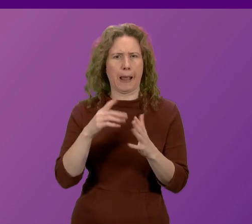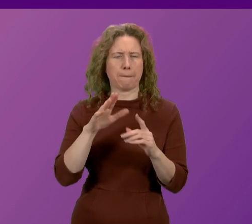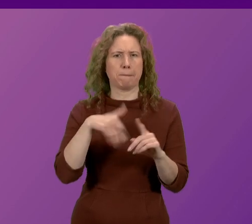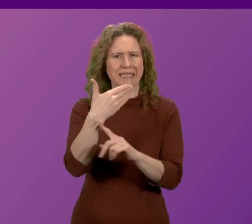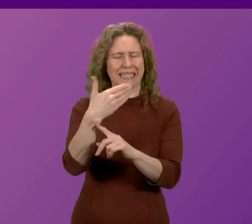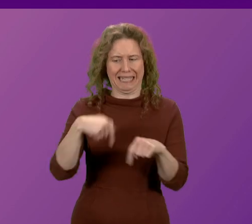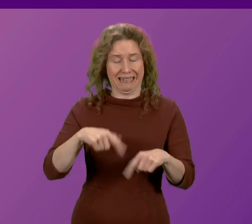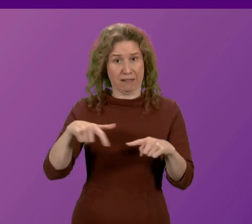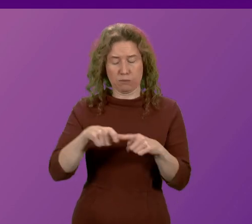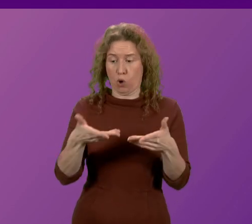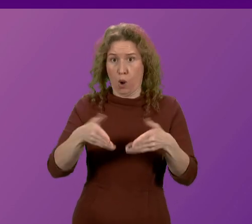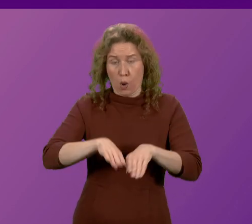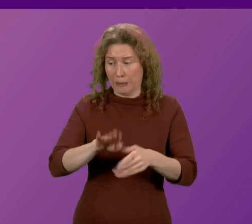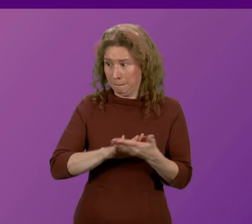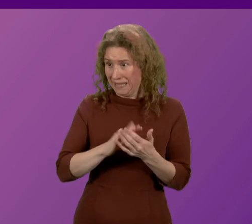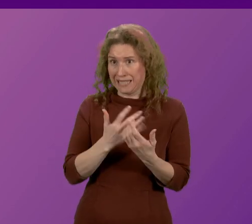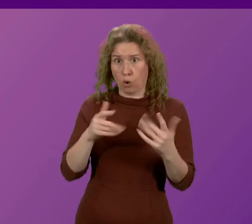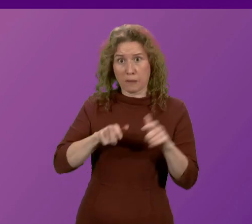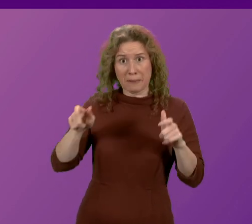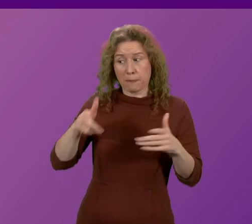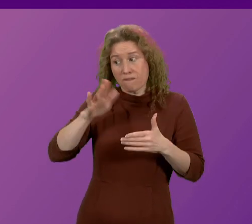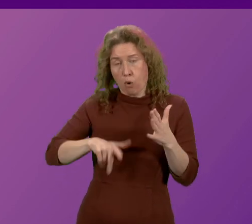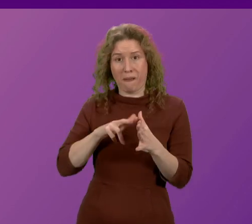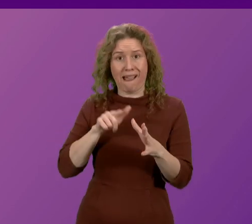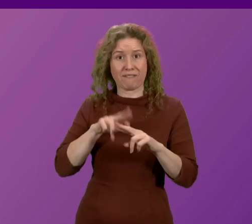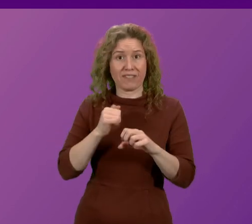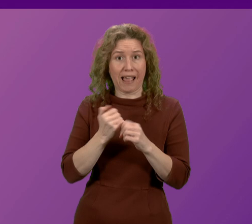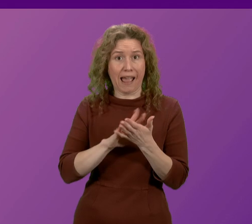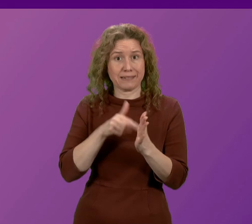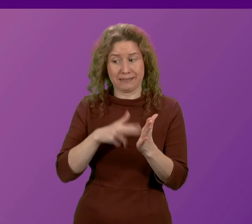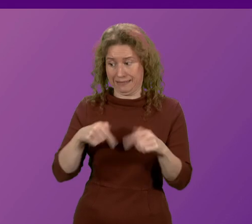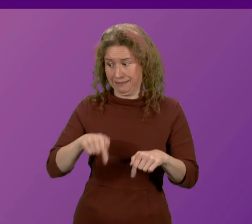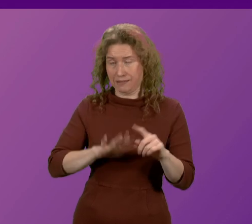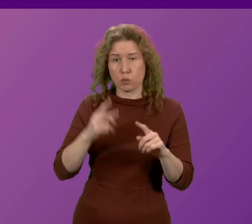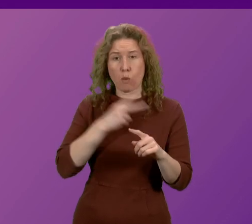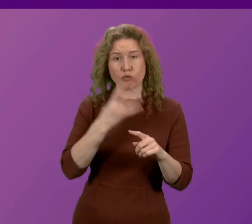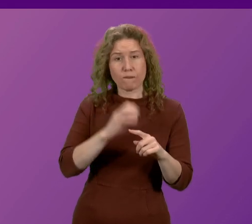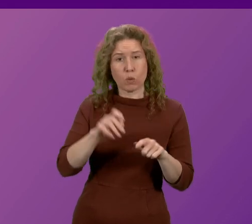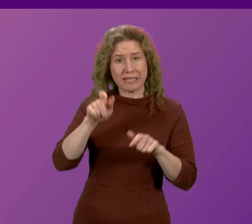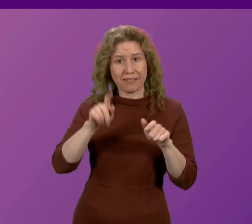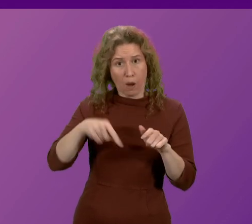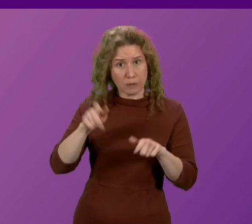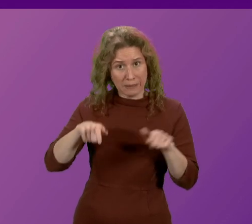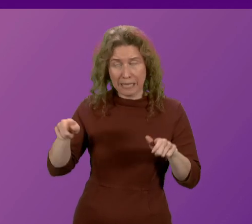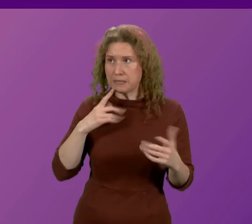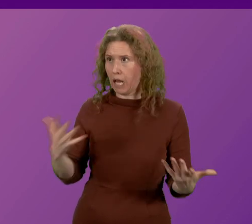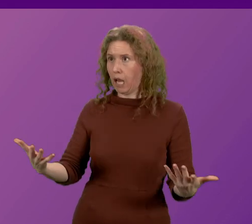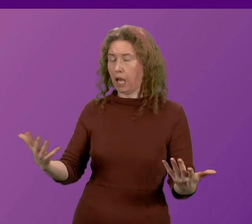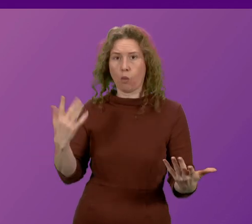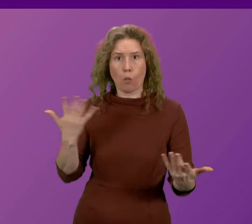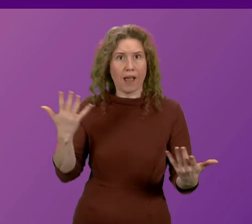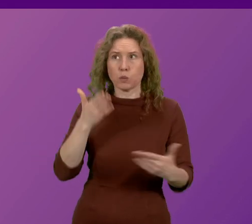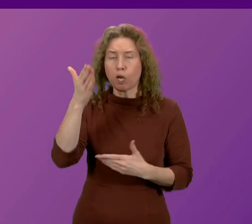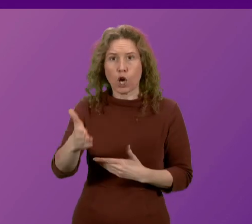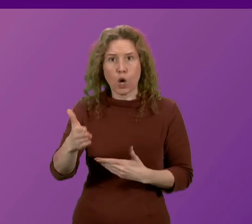,000-strong Afghan diaspora in the UK, including constituents of mine and families across Scotland, without consular services such as